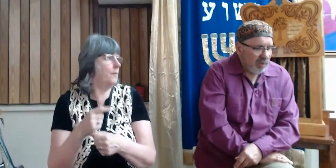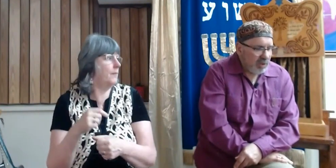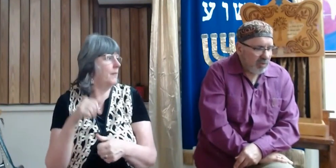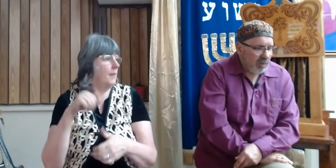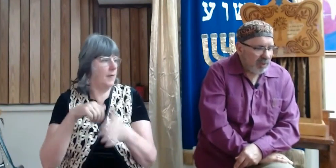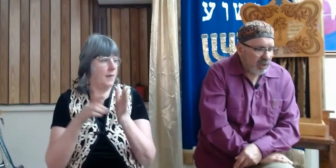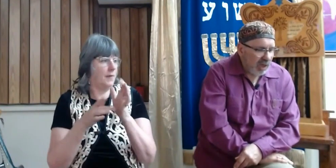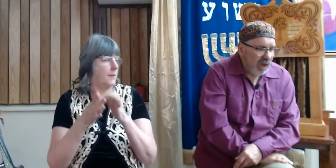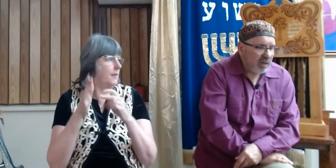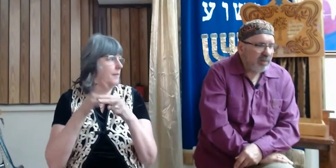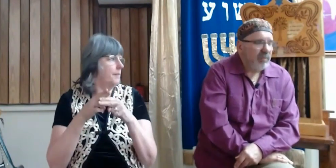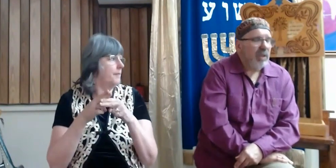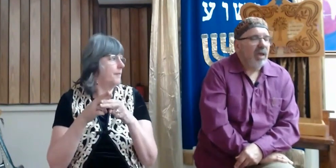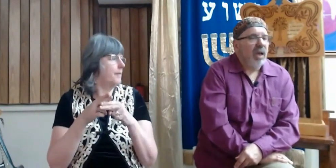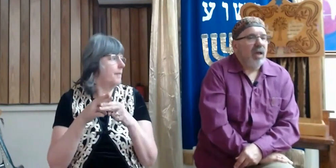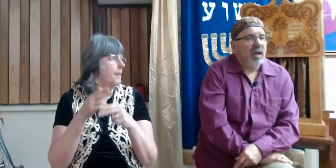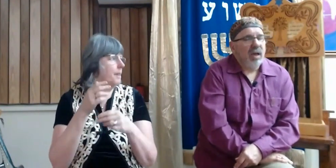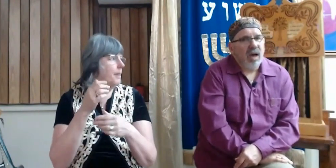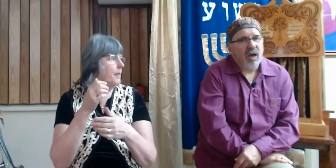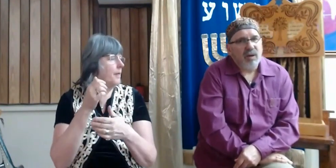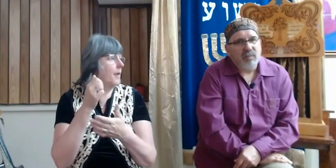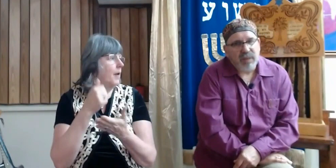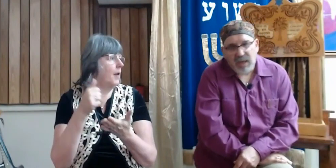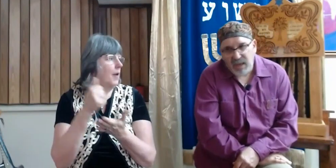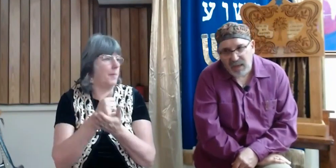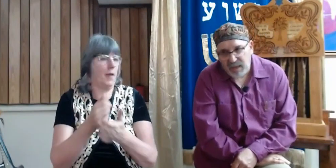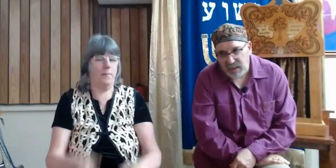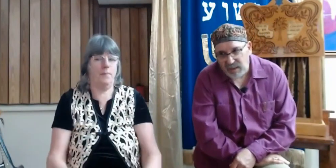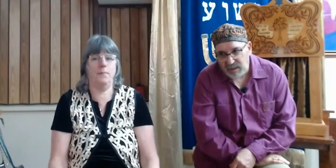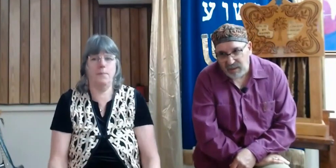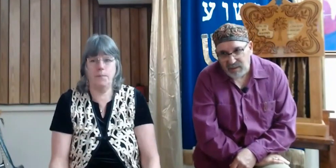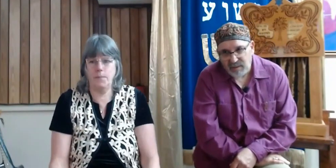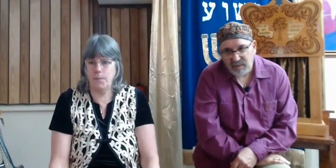Shem Yeshua Mashiach Amen.